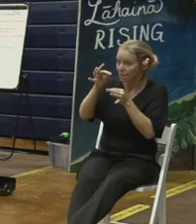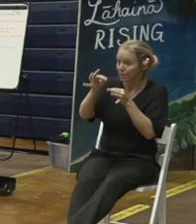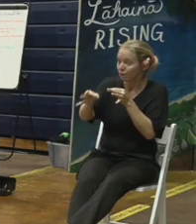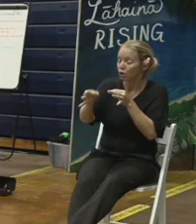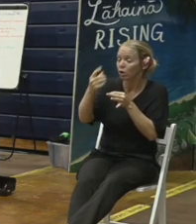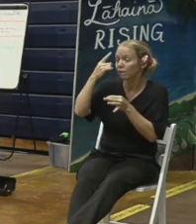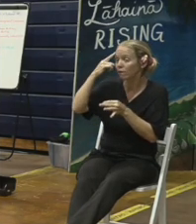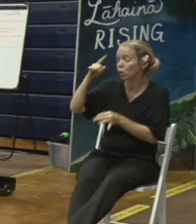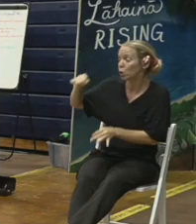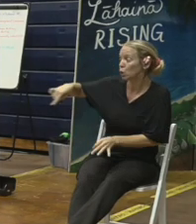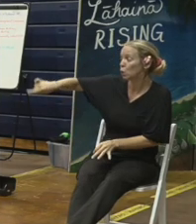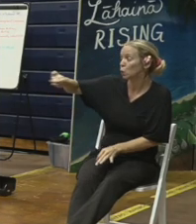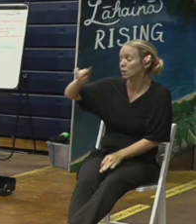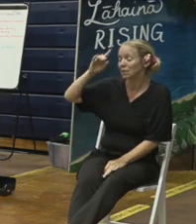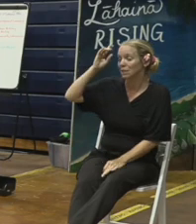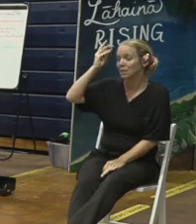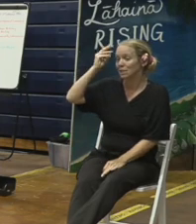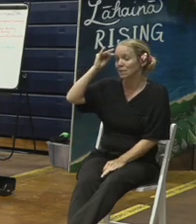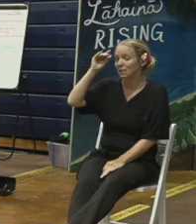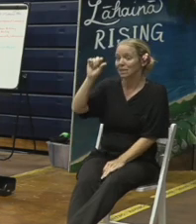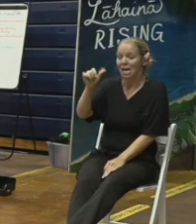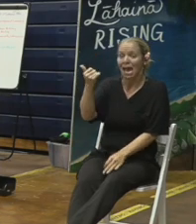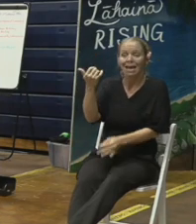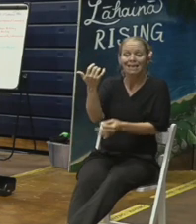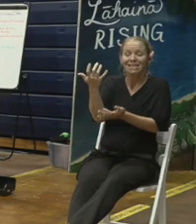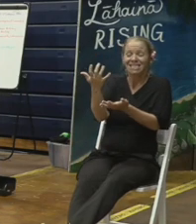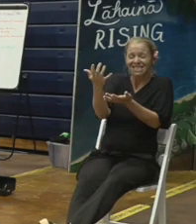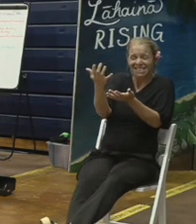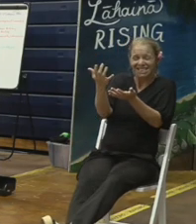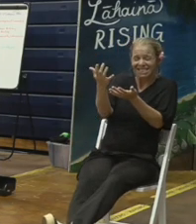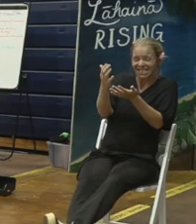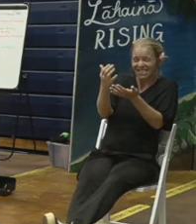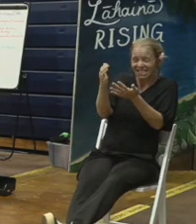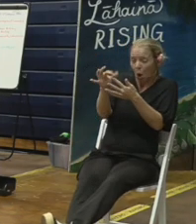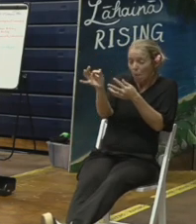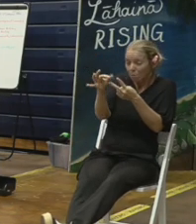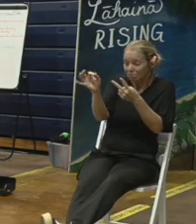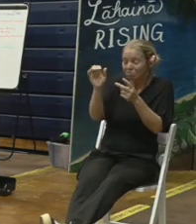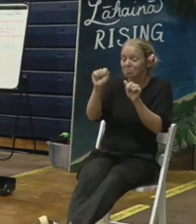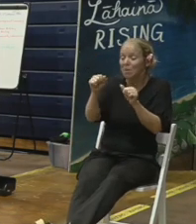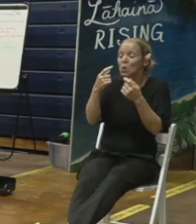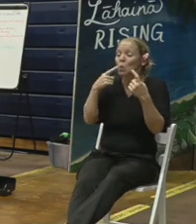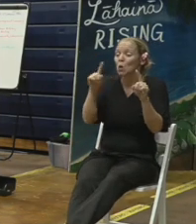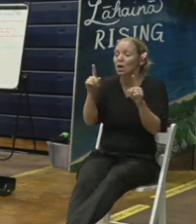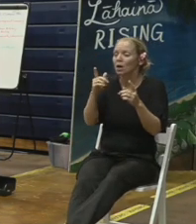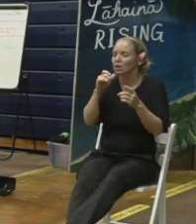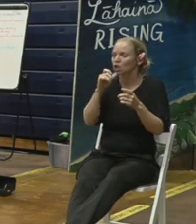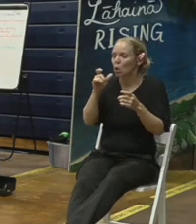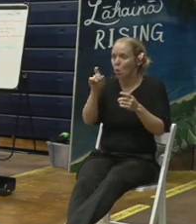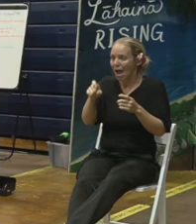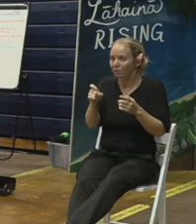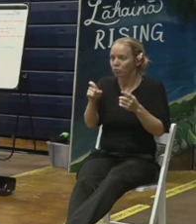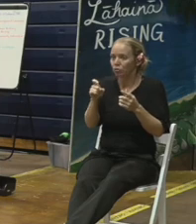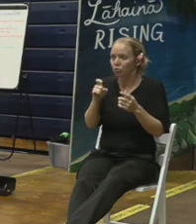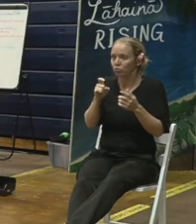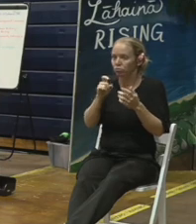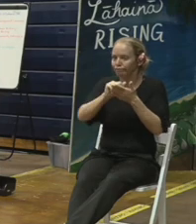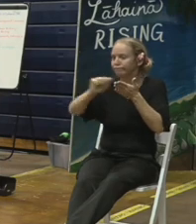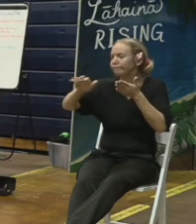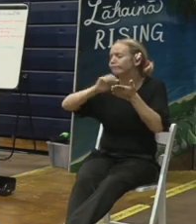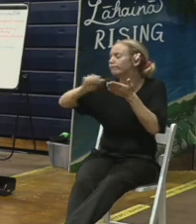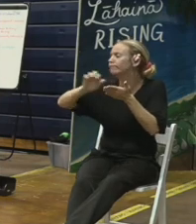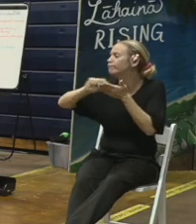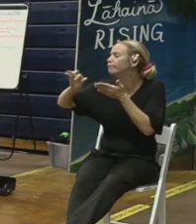to consider it if there is any chance that it would work and that we could actually not have to take any of this off the island